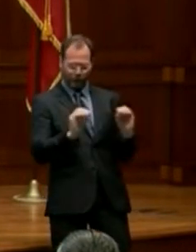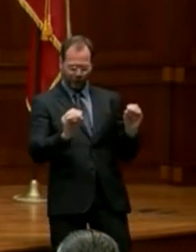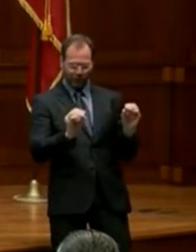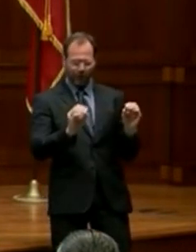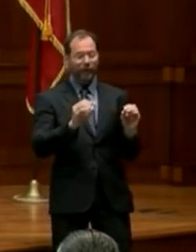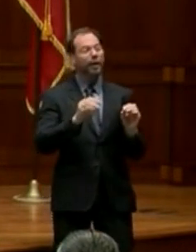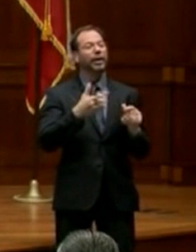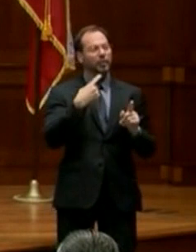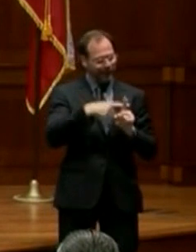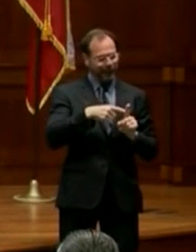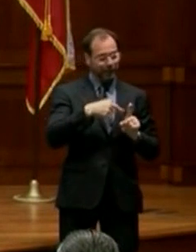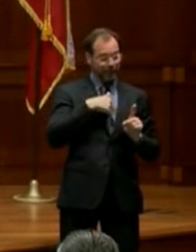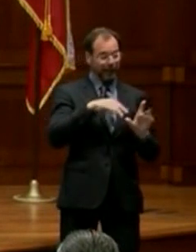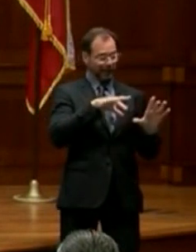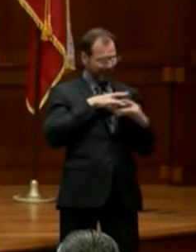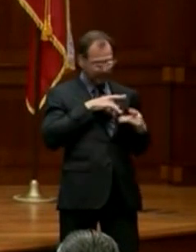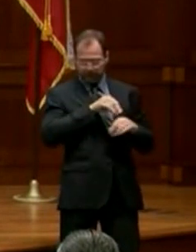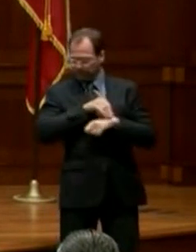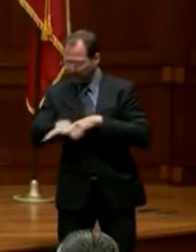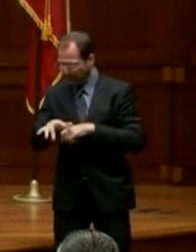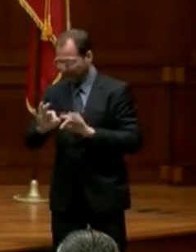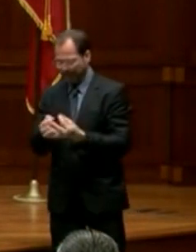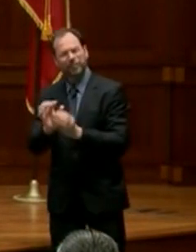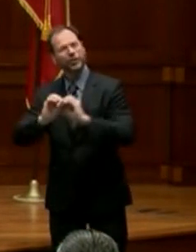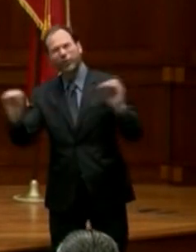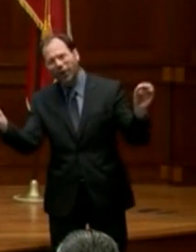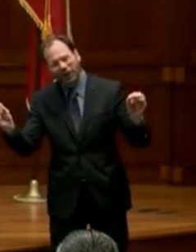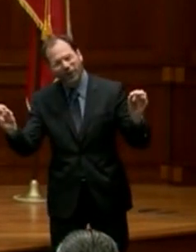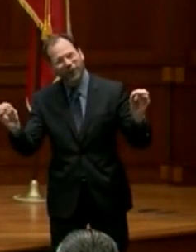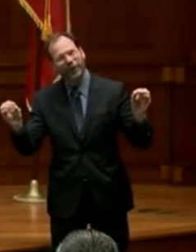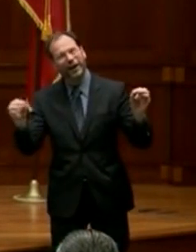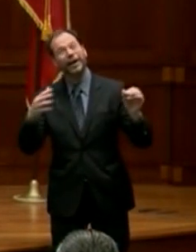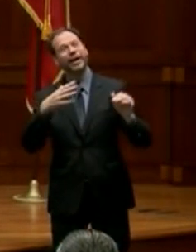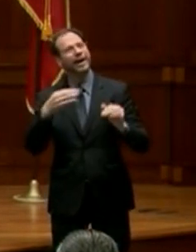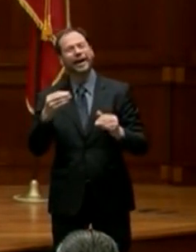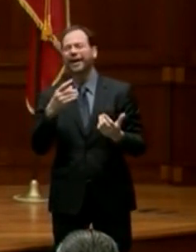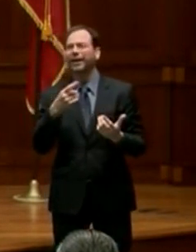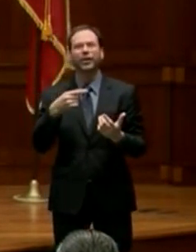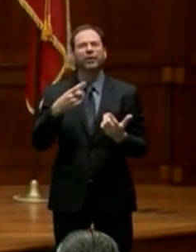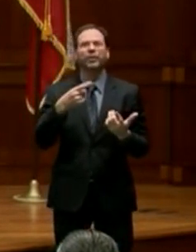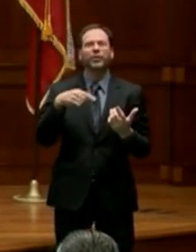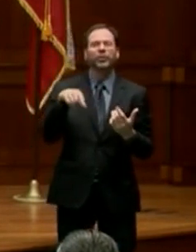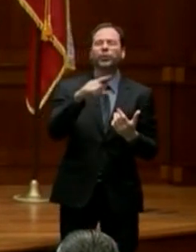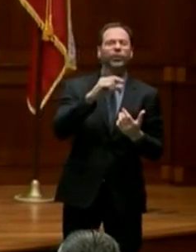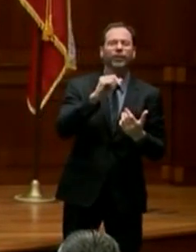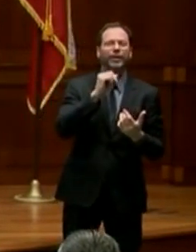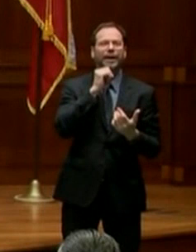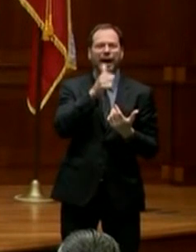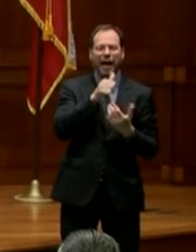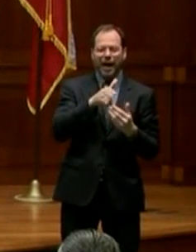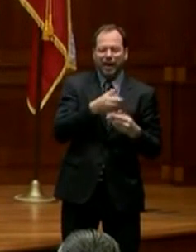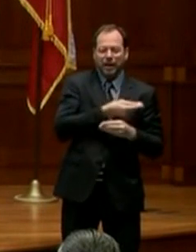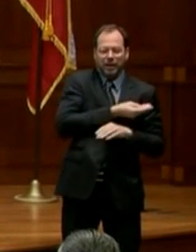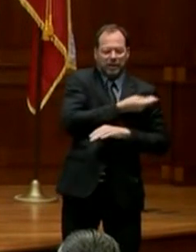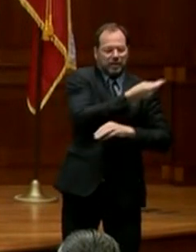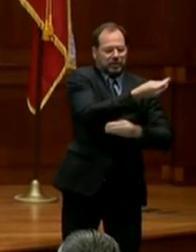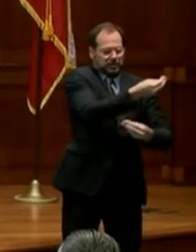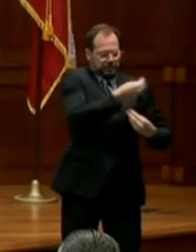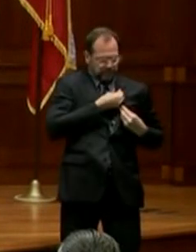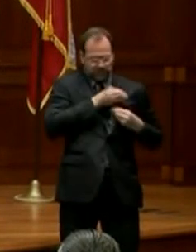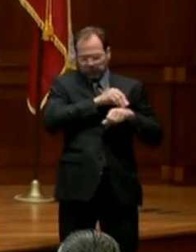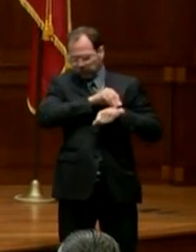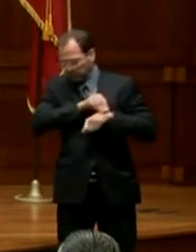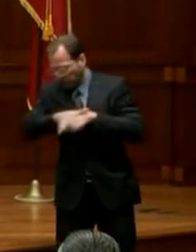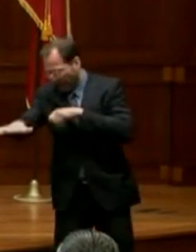is not going to be exposed to COVID-19, that you will not be involved in any type of process of spreading the